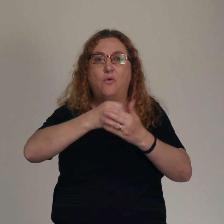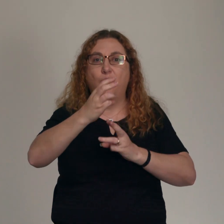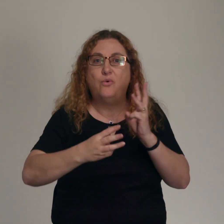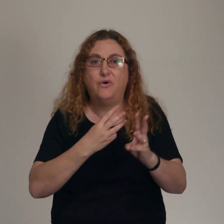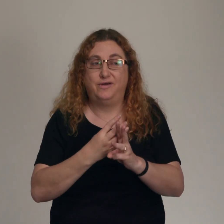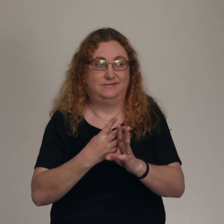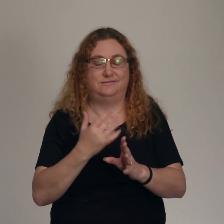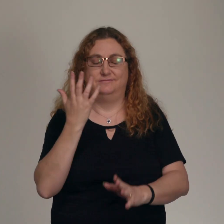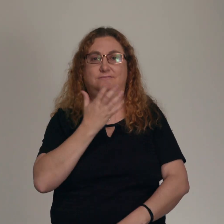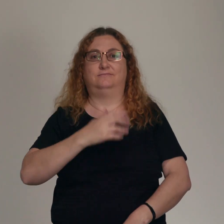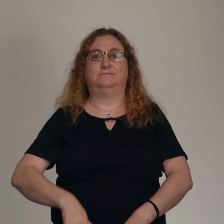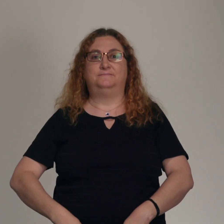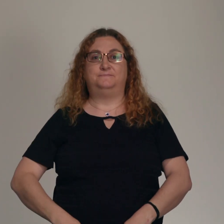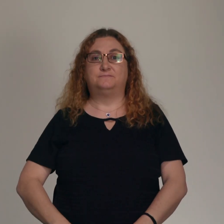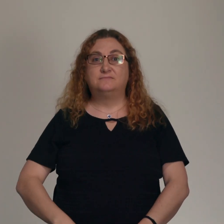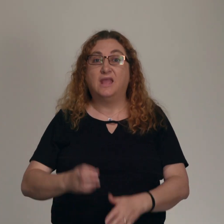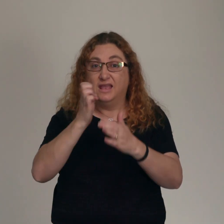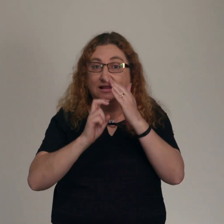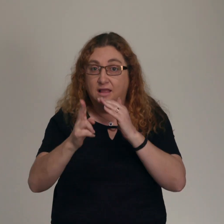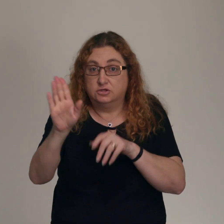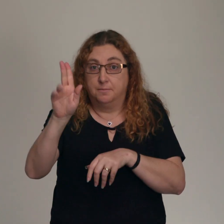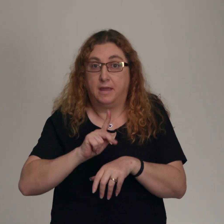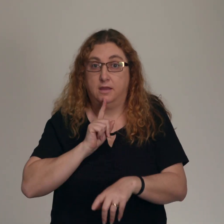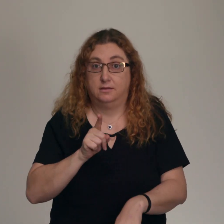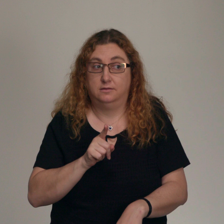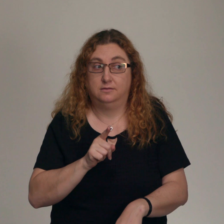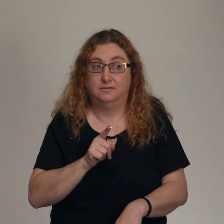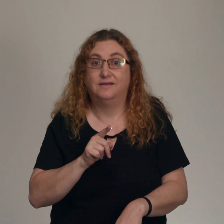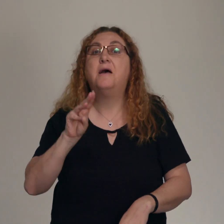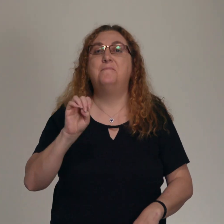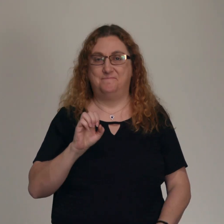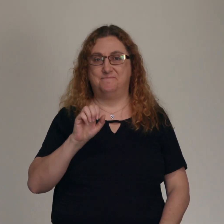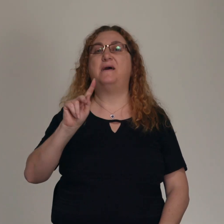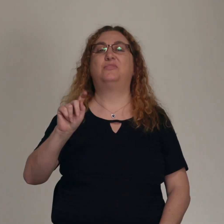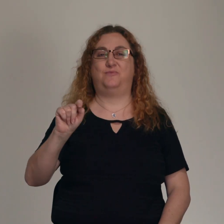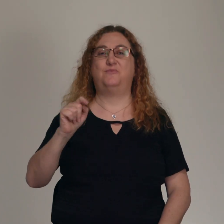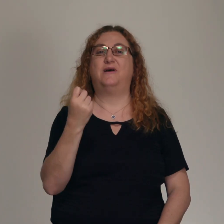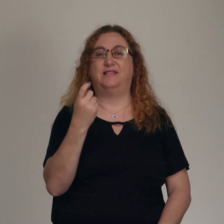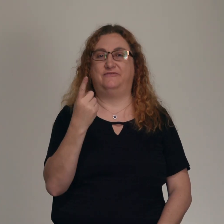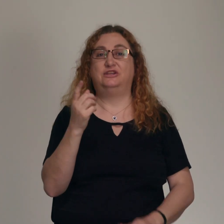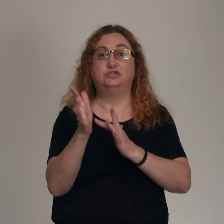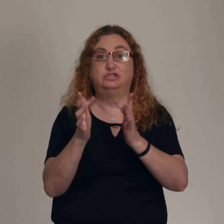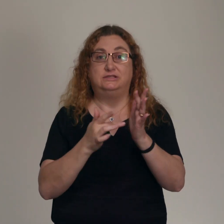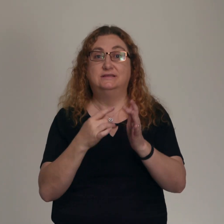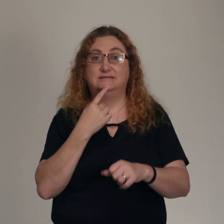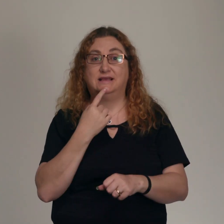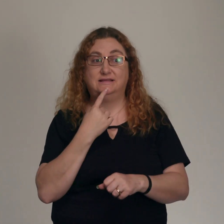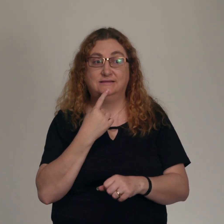So, did Elijah actually come back? Well, Matthew 11, Jesus says, Truly I tell you, among those born of